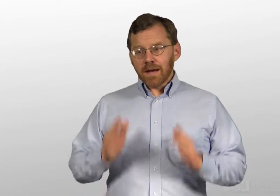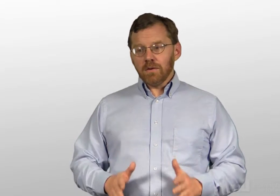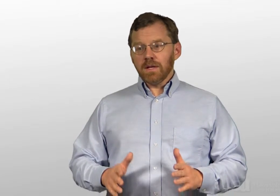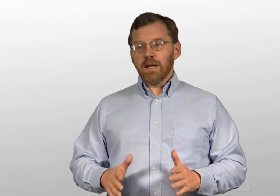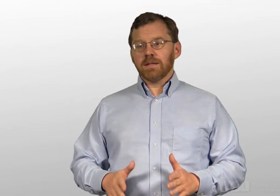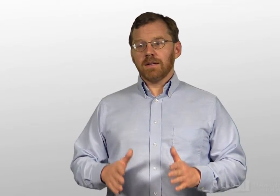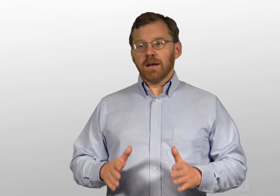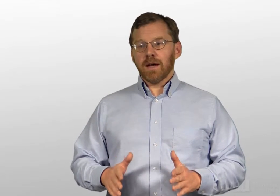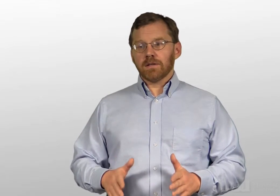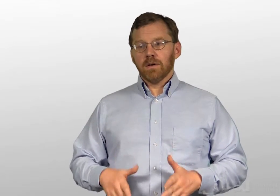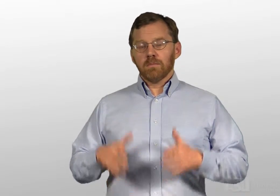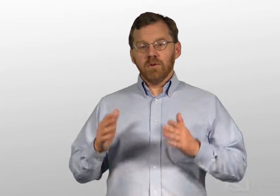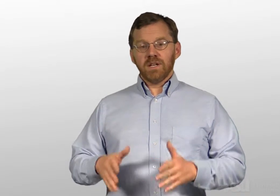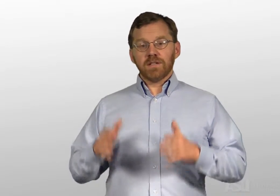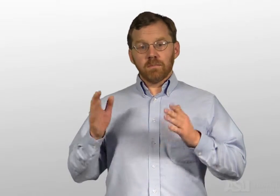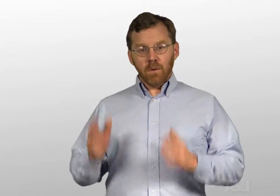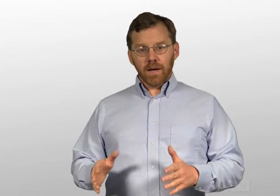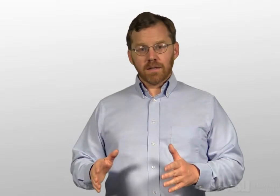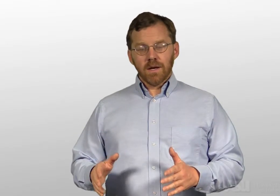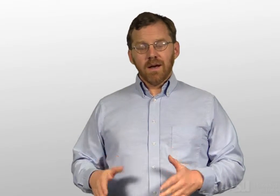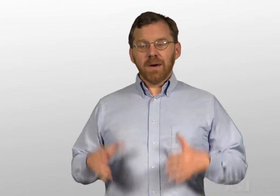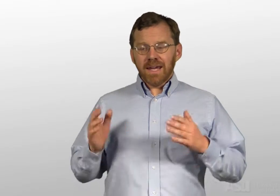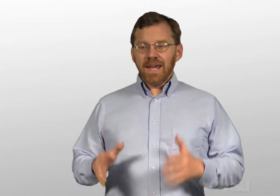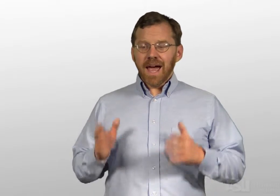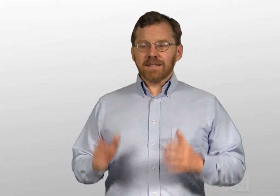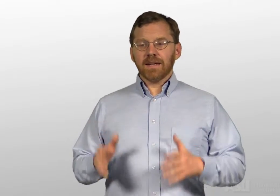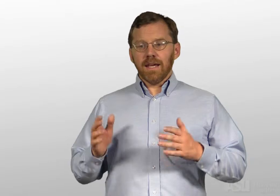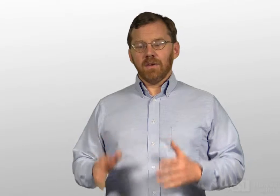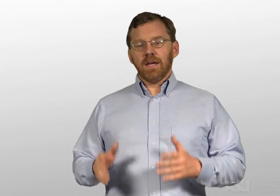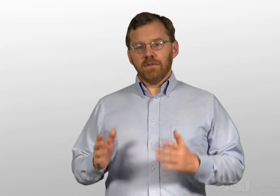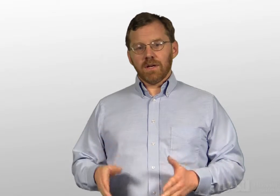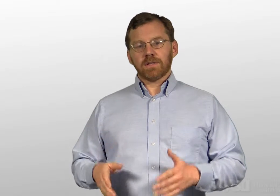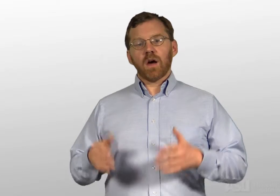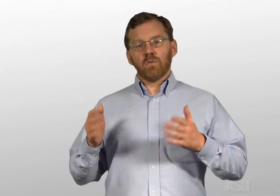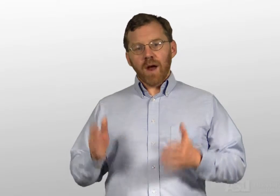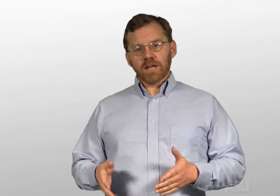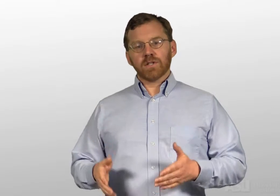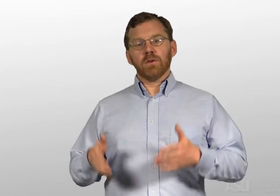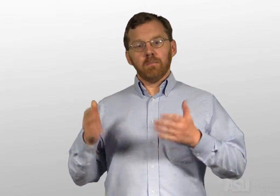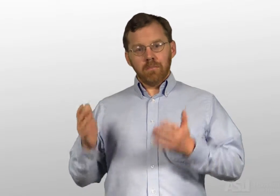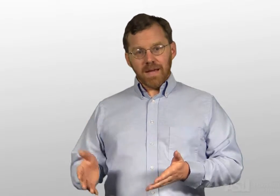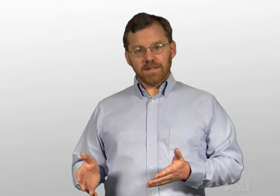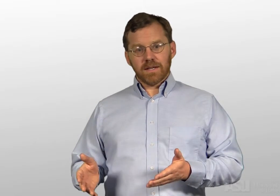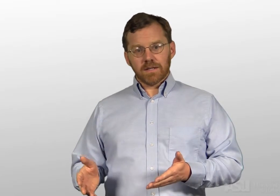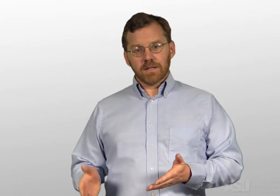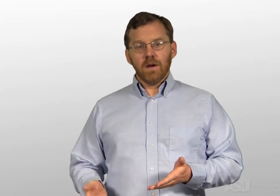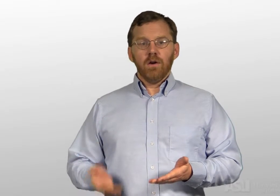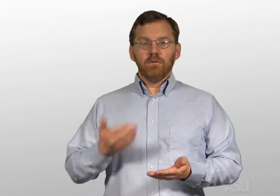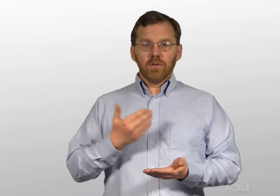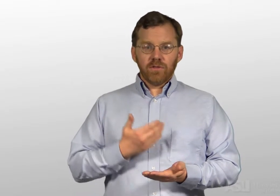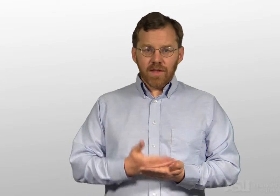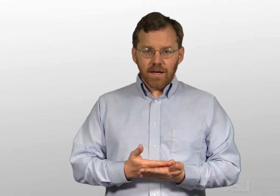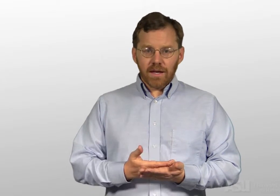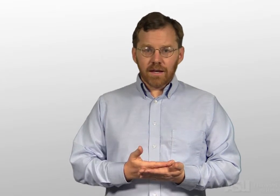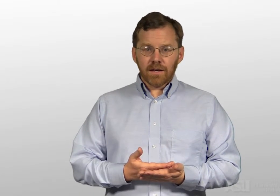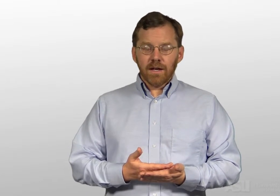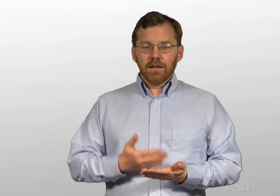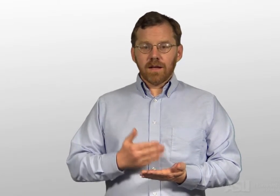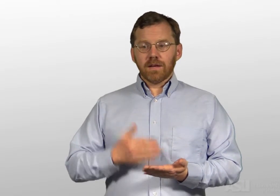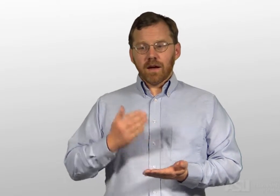not only has he not proven his point, but he hasn't even given us a rational basis for thinking that the